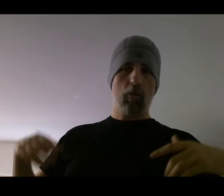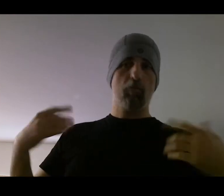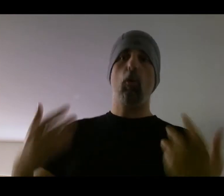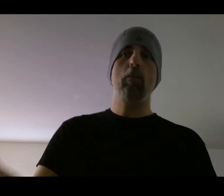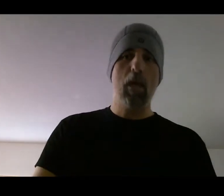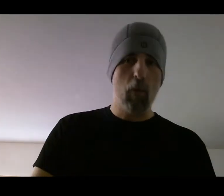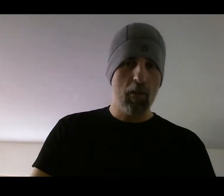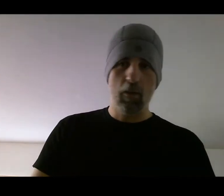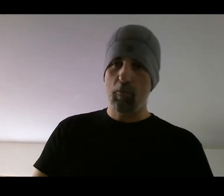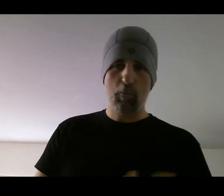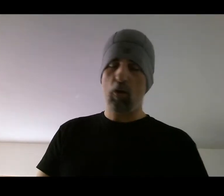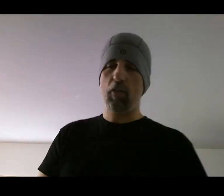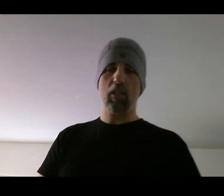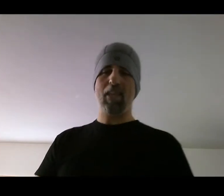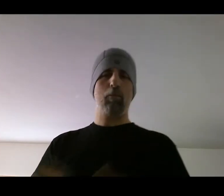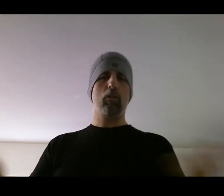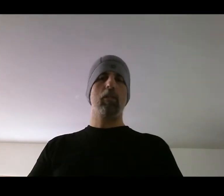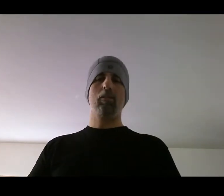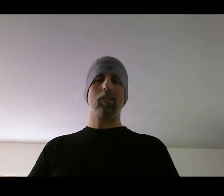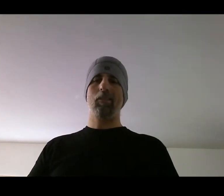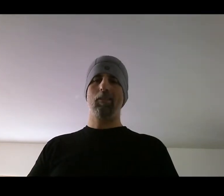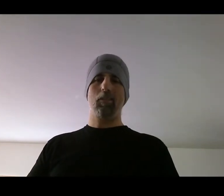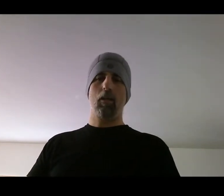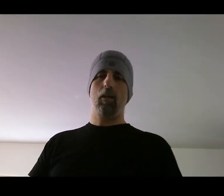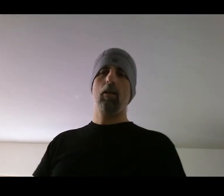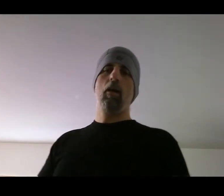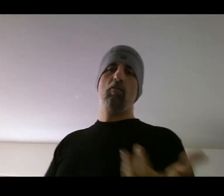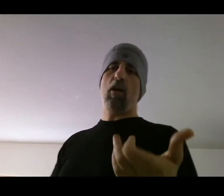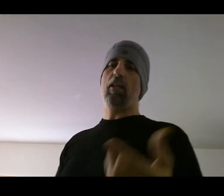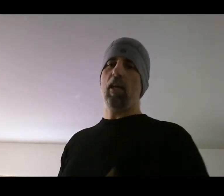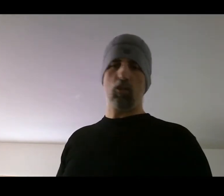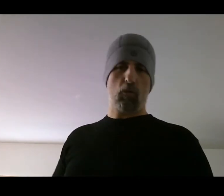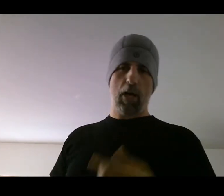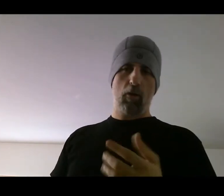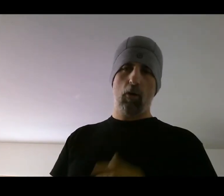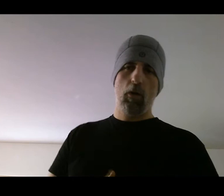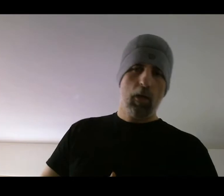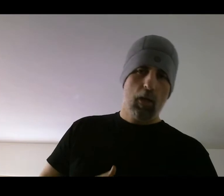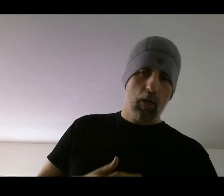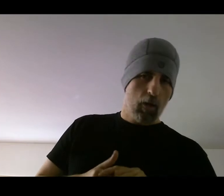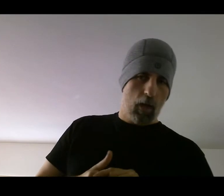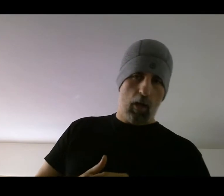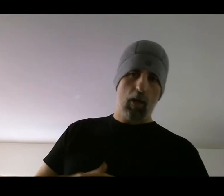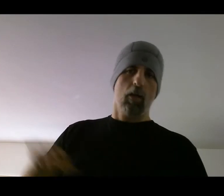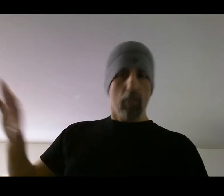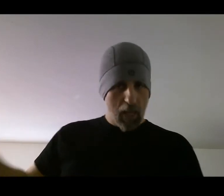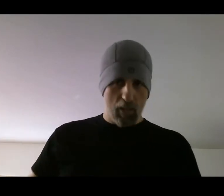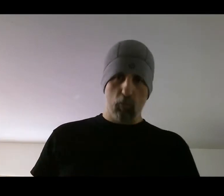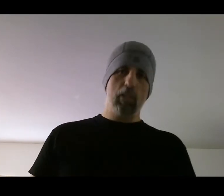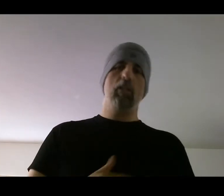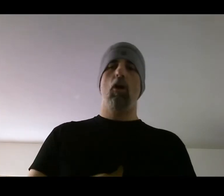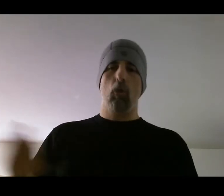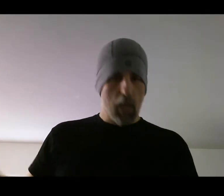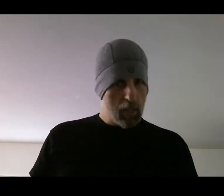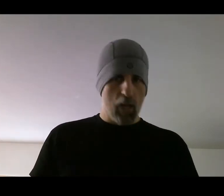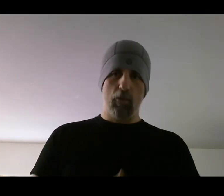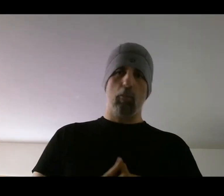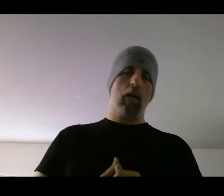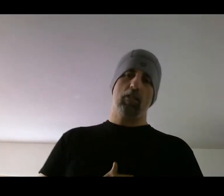Floyd Mayweather, perfect example in his, in his, fight against Guerrero, uh, getting really low, getting under the punches